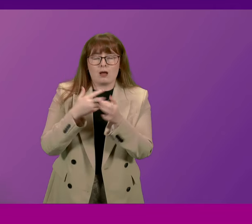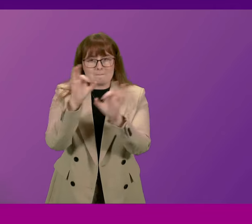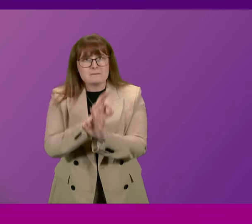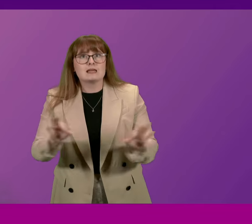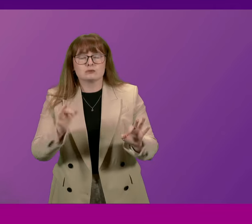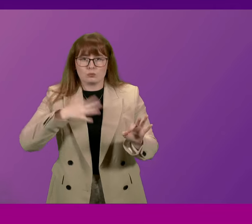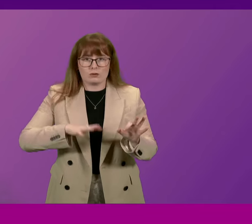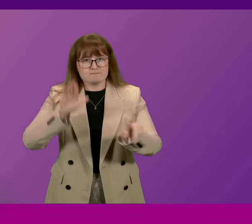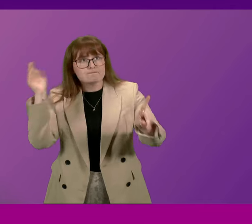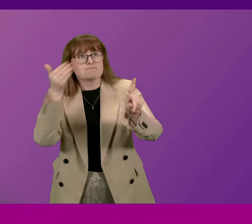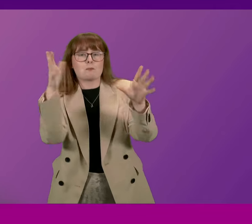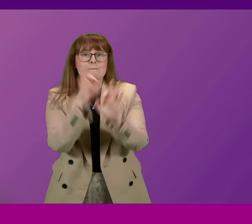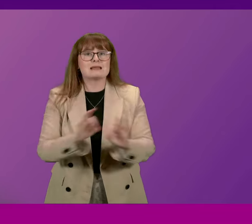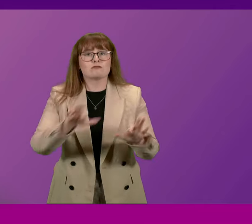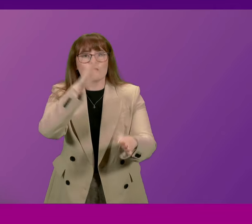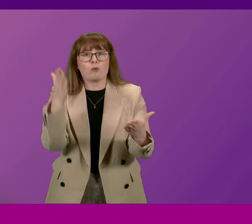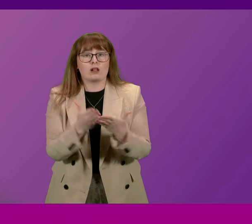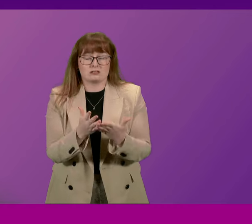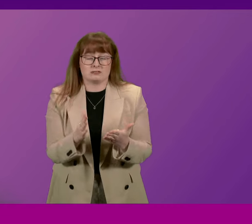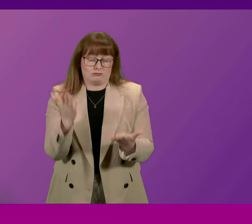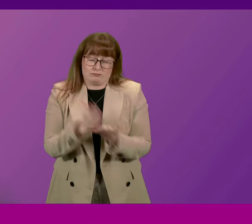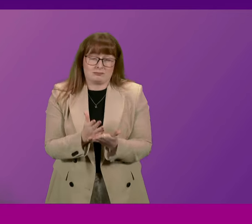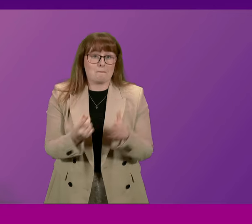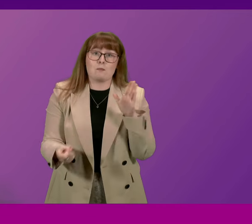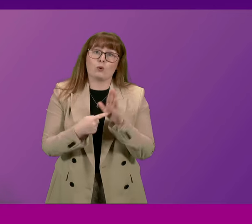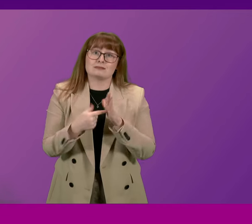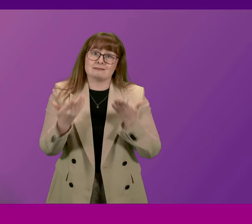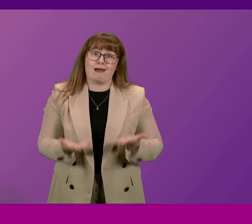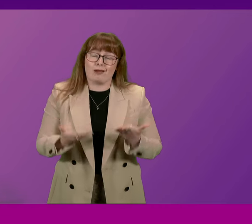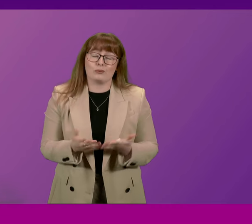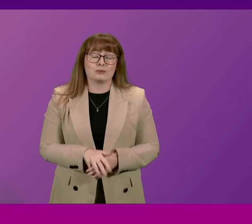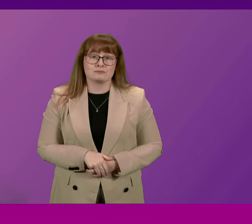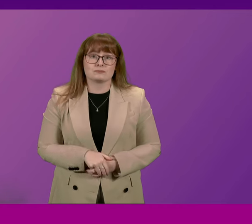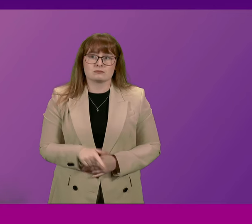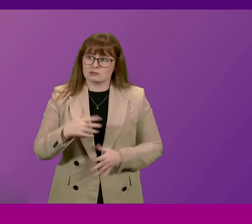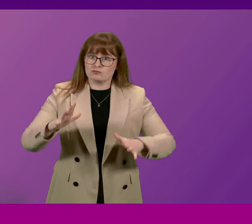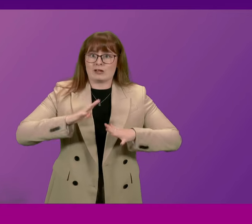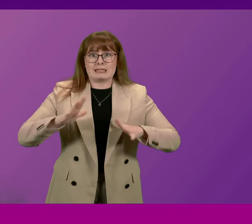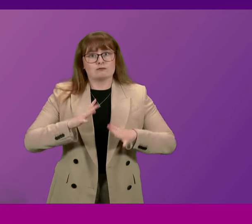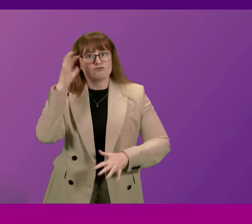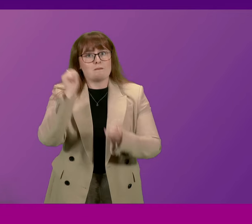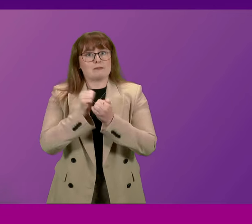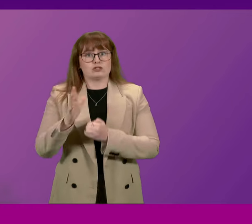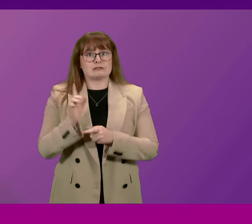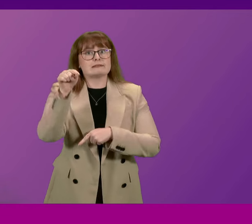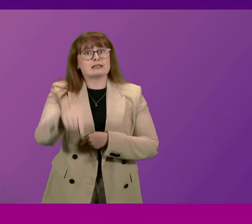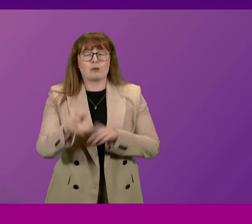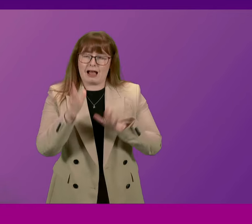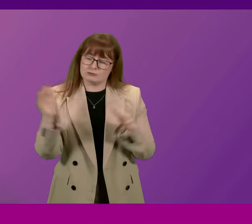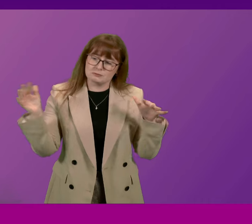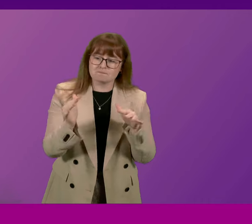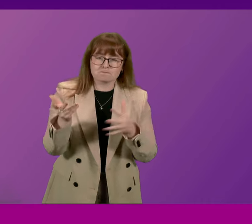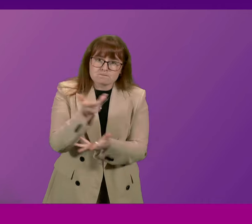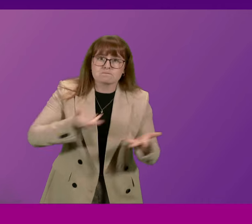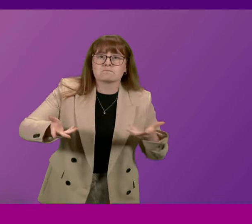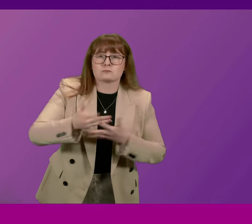across the world, a cause that has never been more important. And as we prepare for Remembrance Sunday, we must come together to